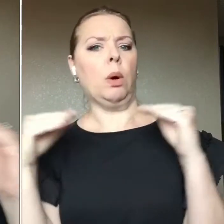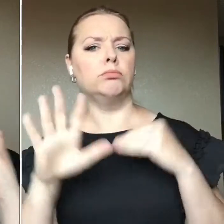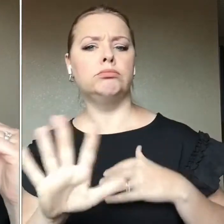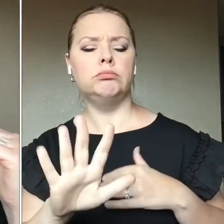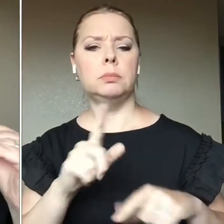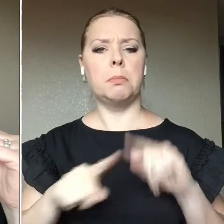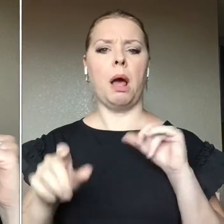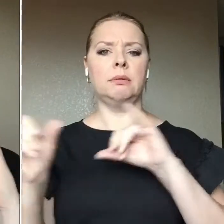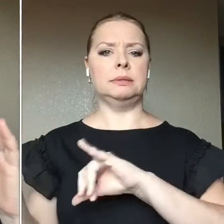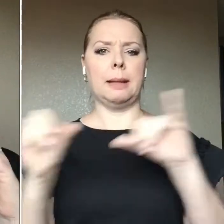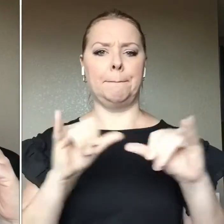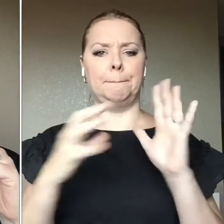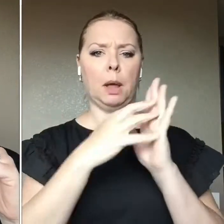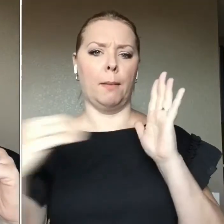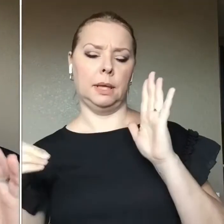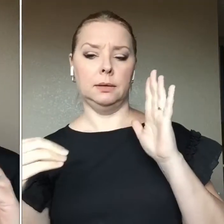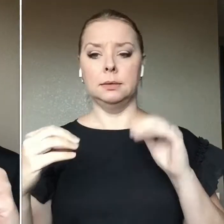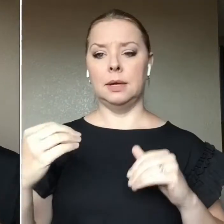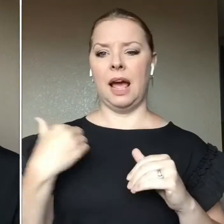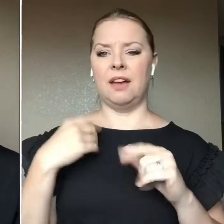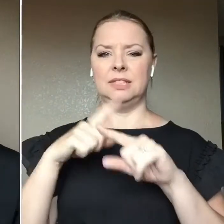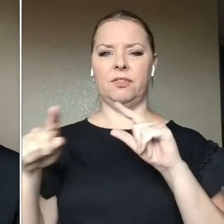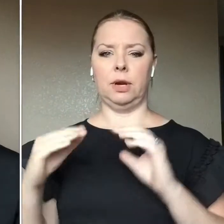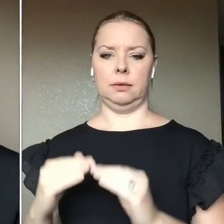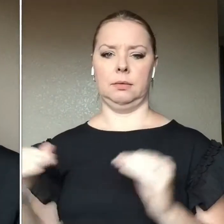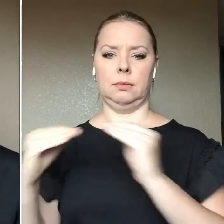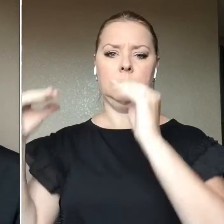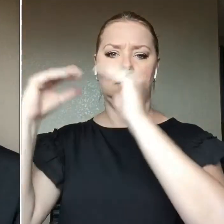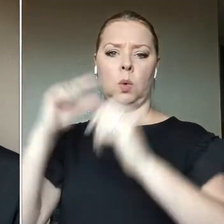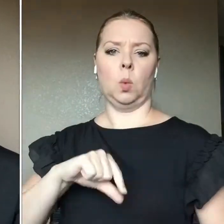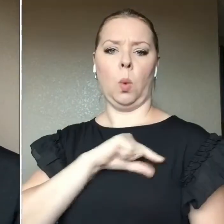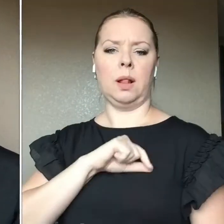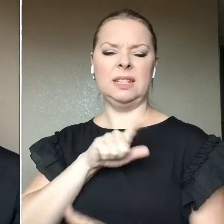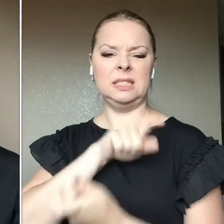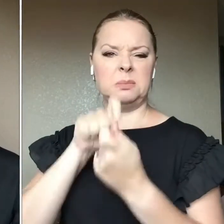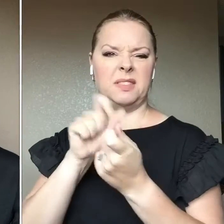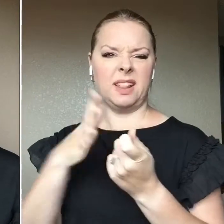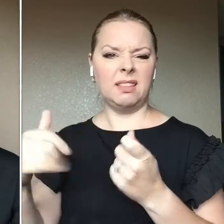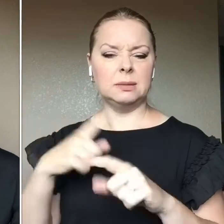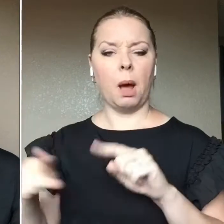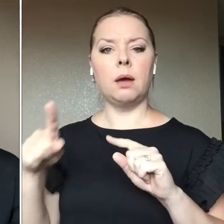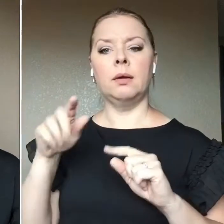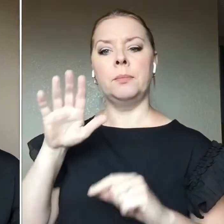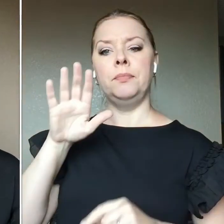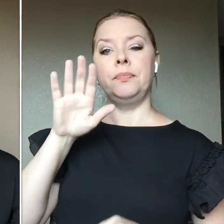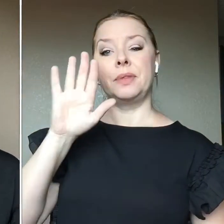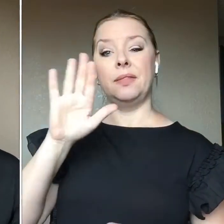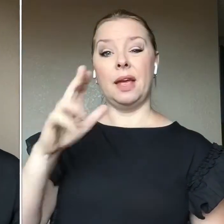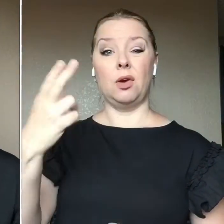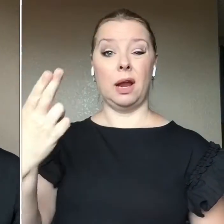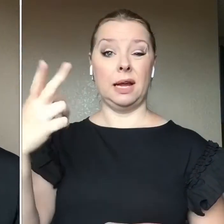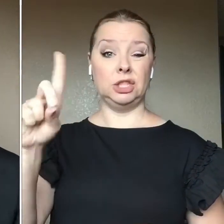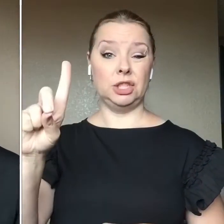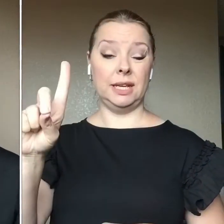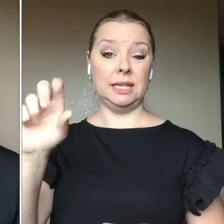they have different tiers of quality for certain things, but, um, their HD studio foundation is kind of,